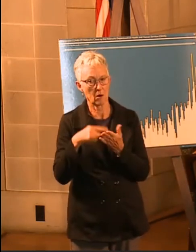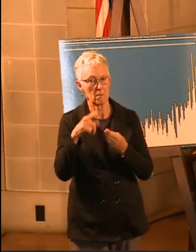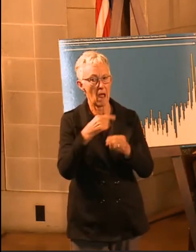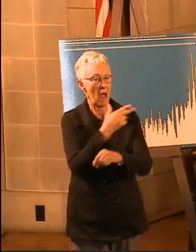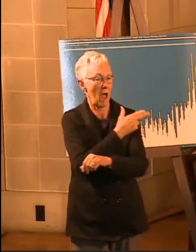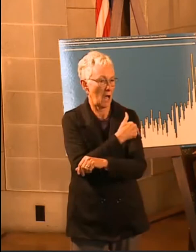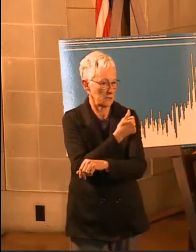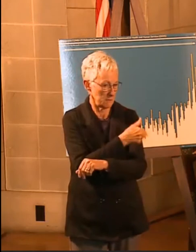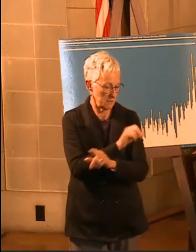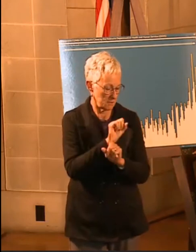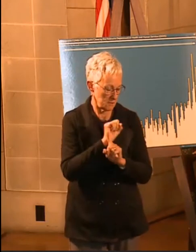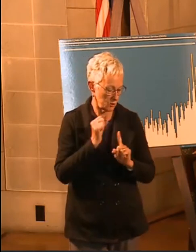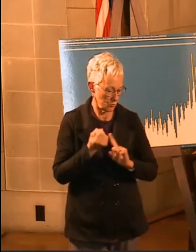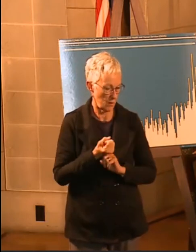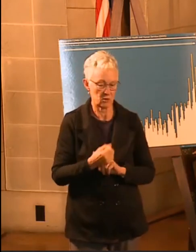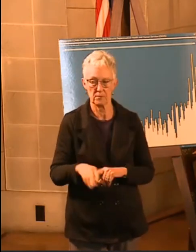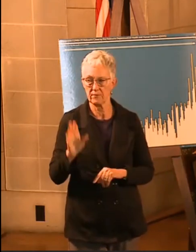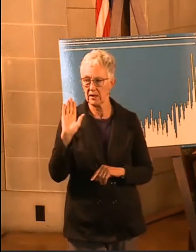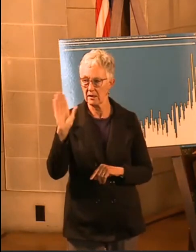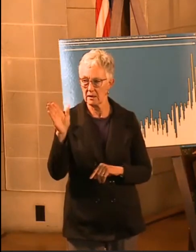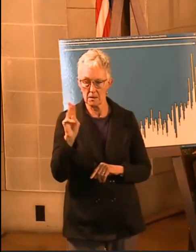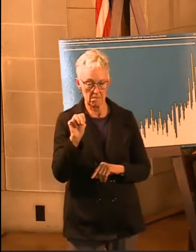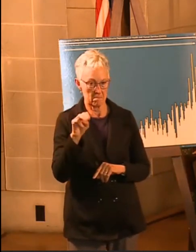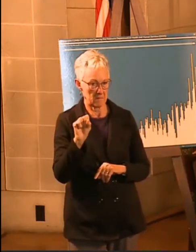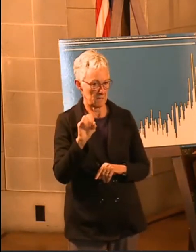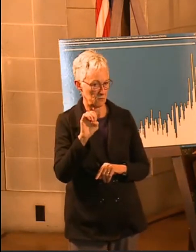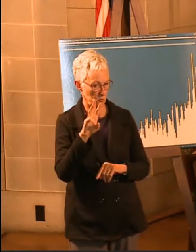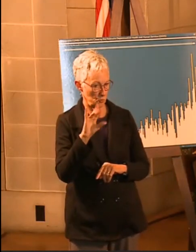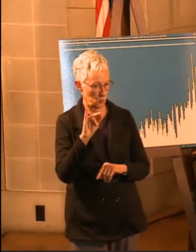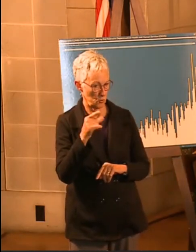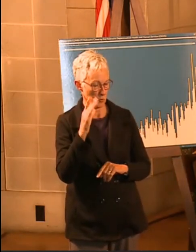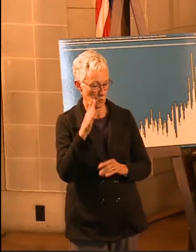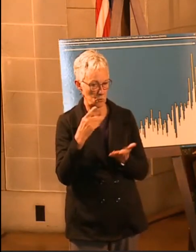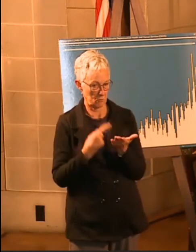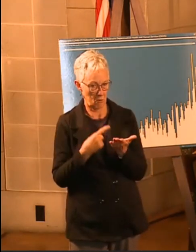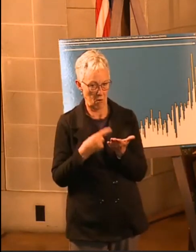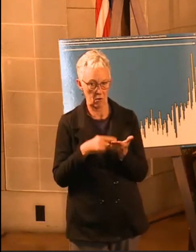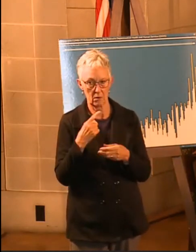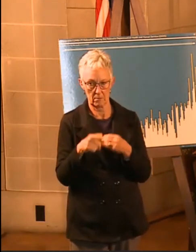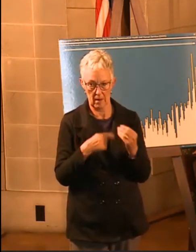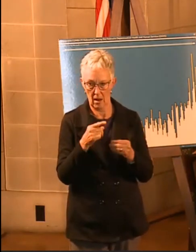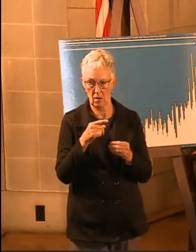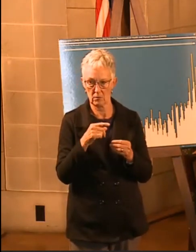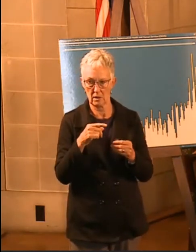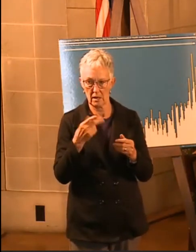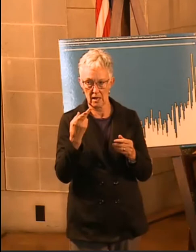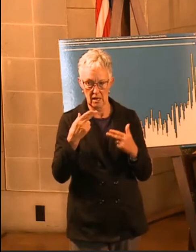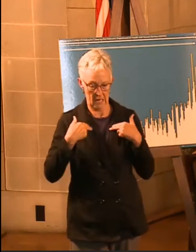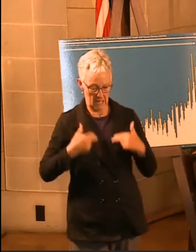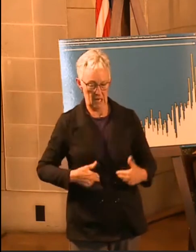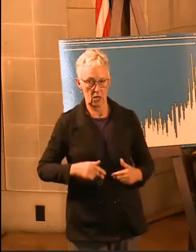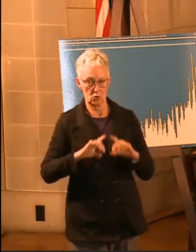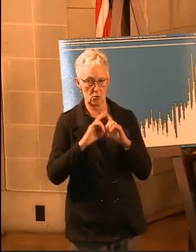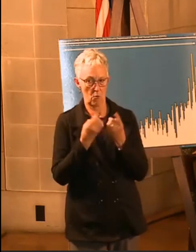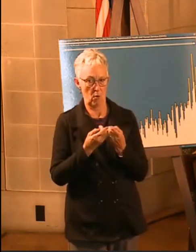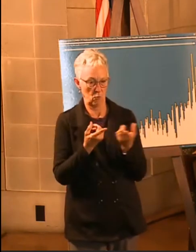public health directors and what they have been seeing, and then, finally, Commissioner Bloom said about the school. So, with that, Dr. Lawler, I'll call you up.